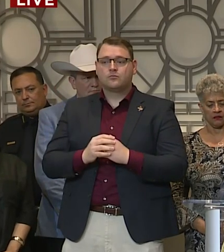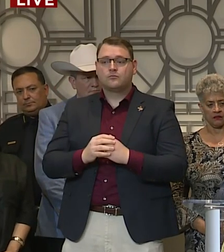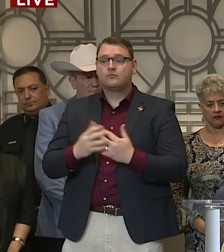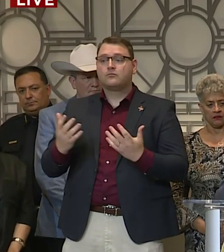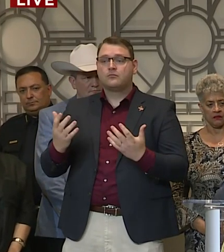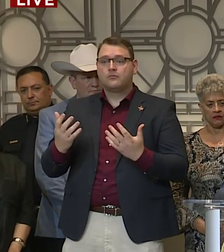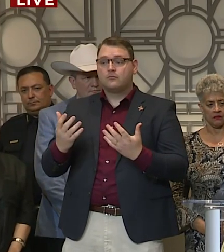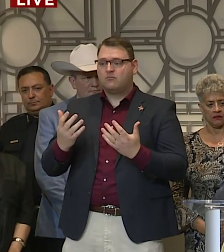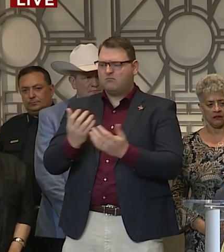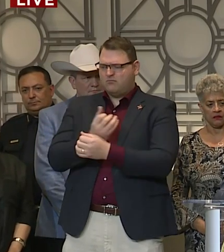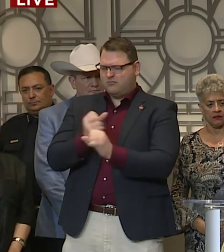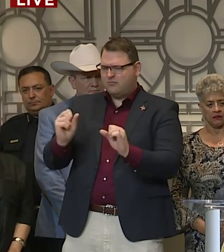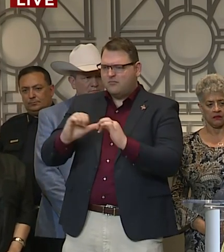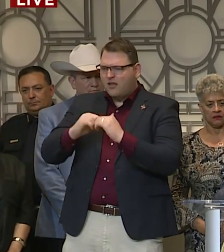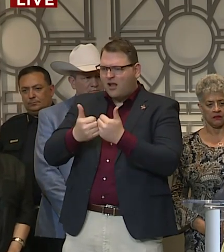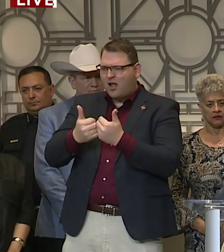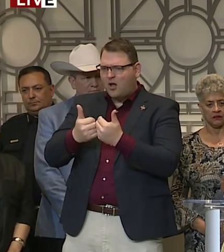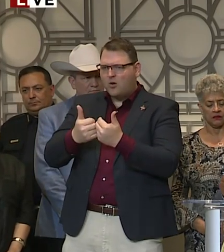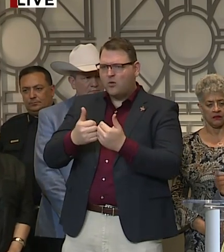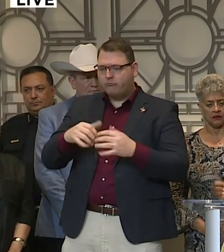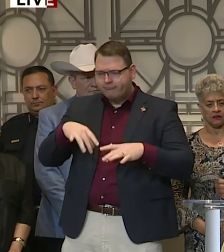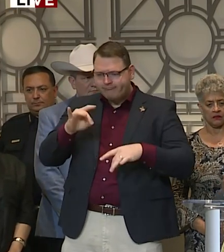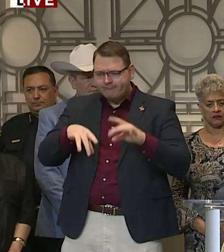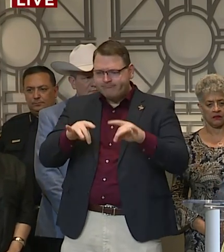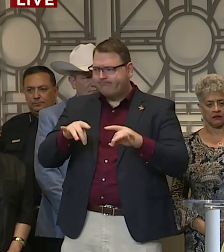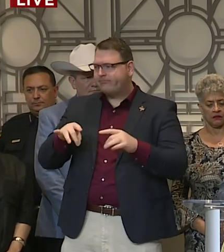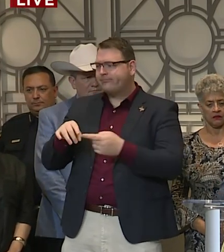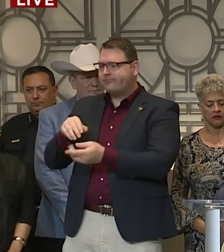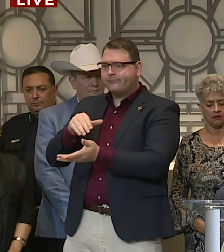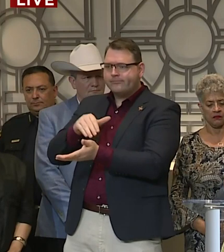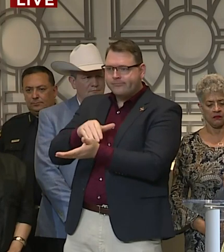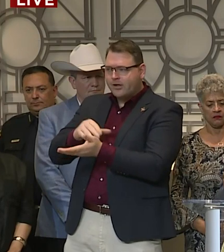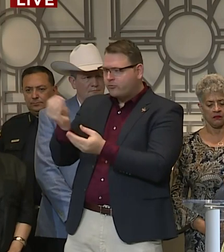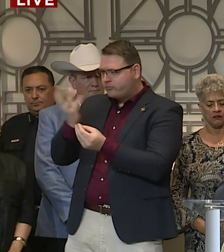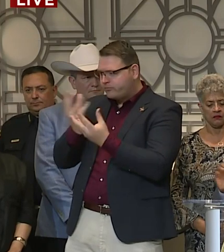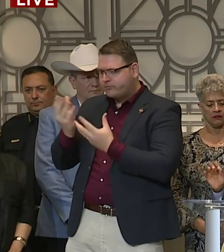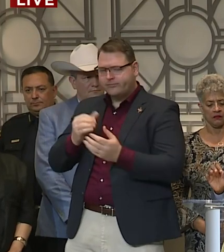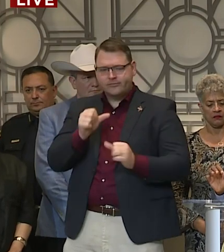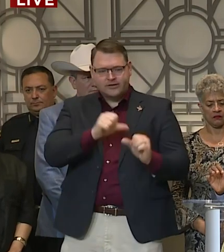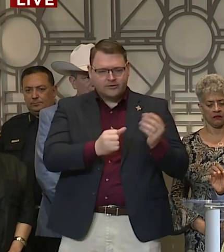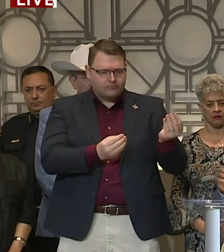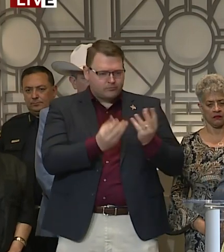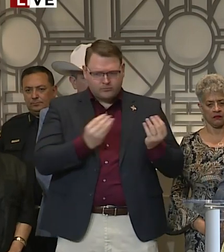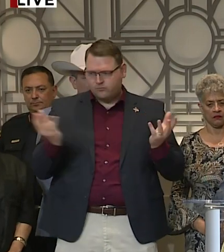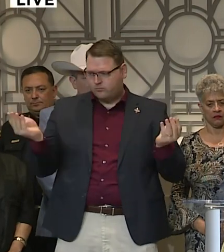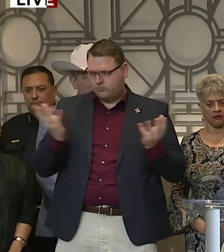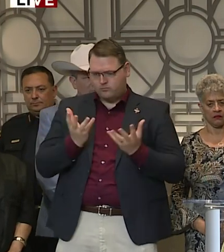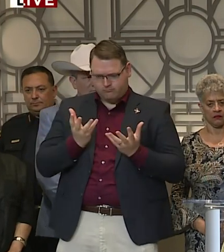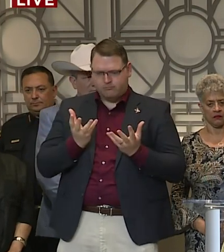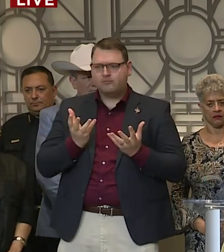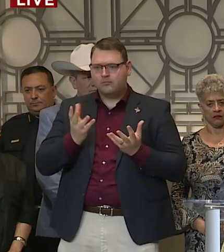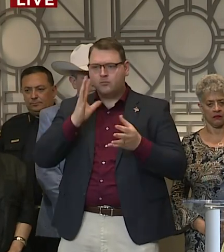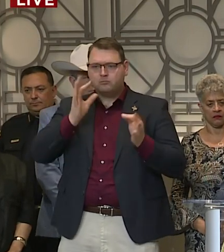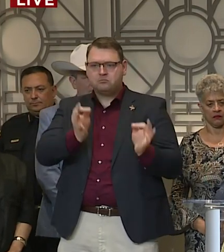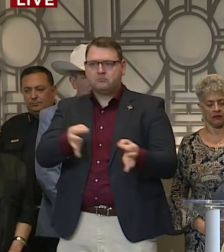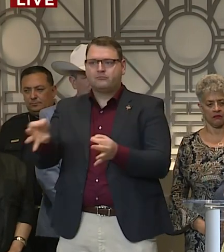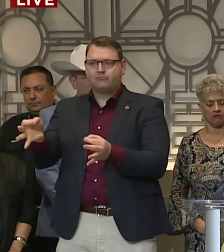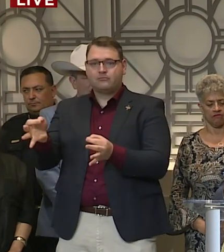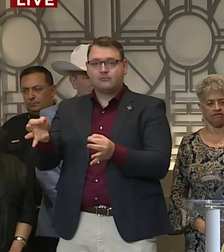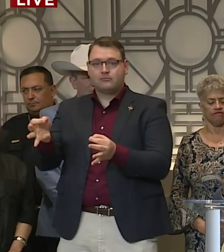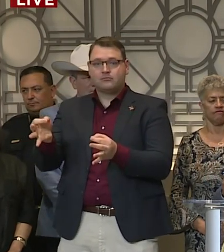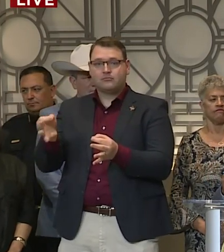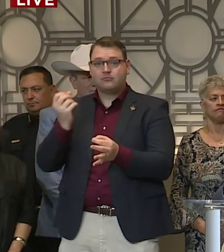science and the medical advice that we were being given. And so yesterday changed things because